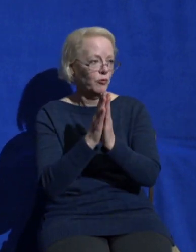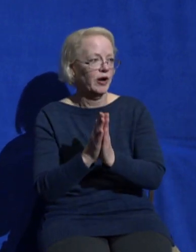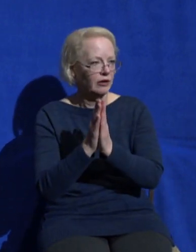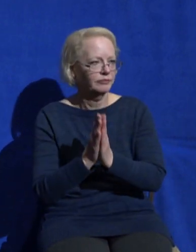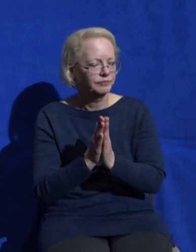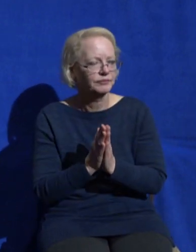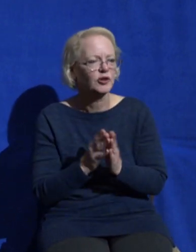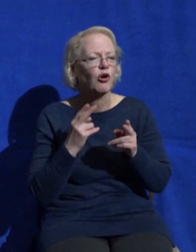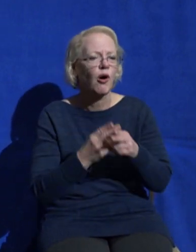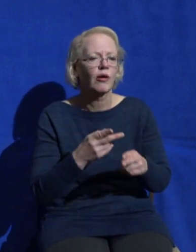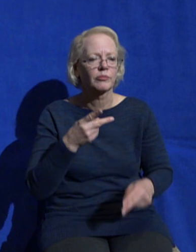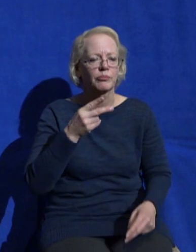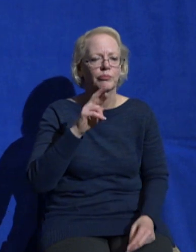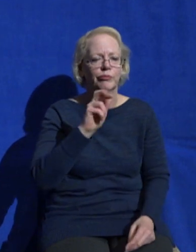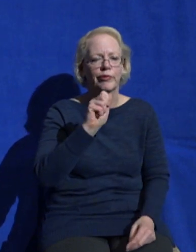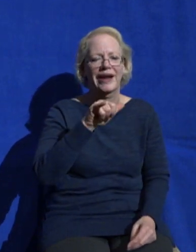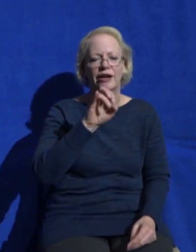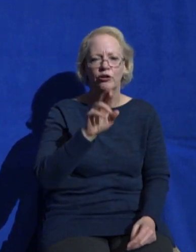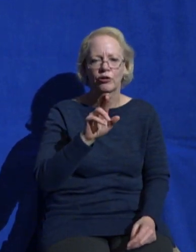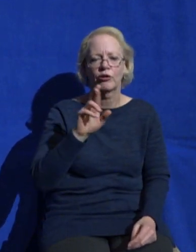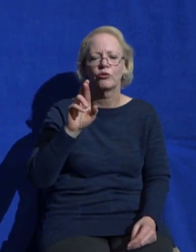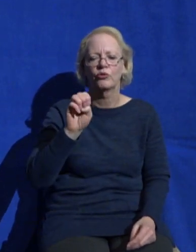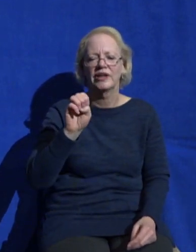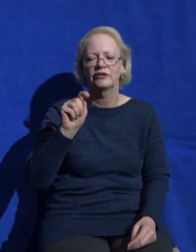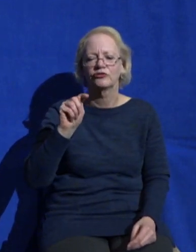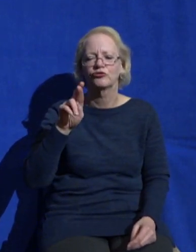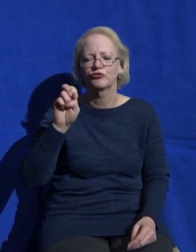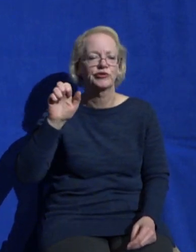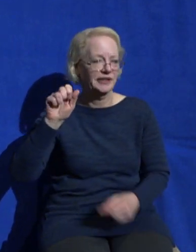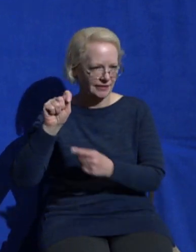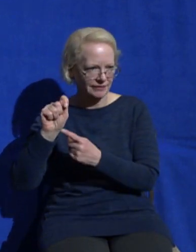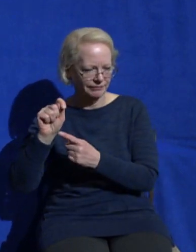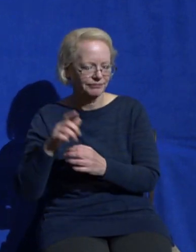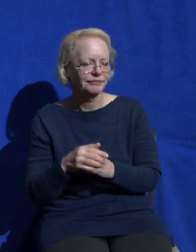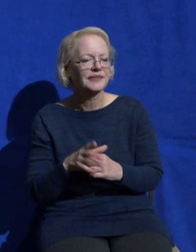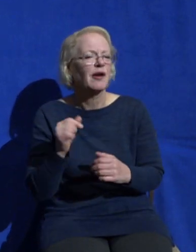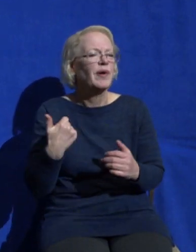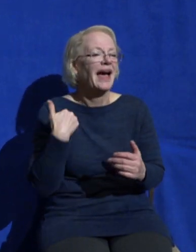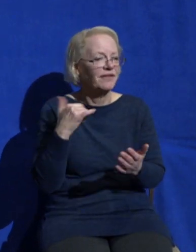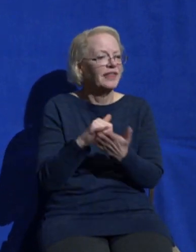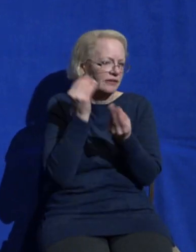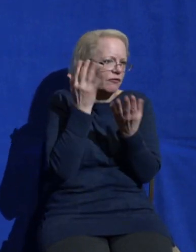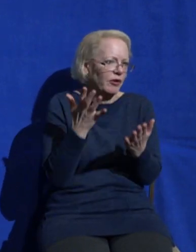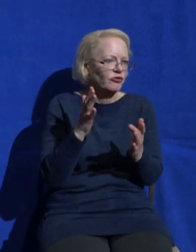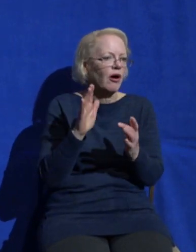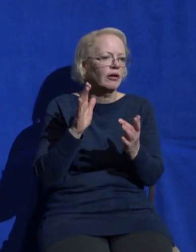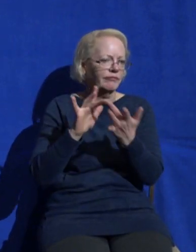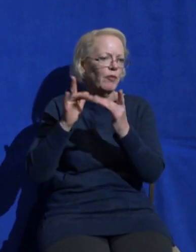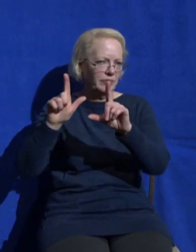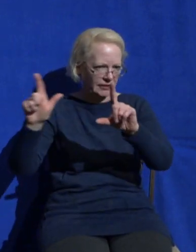is a helpful reminder to me is personally when I slow down and I pause to be alone with God